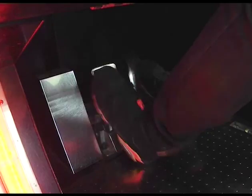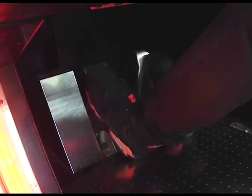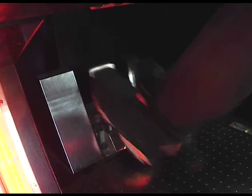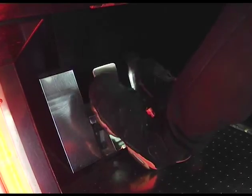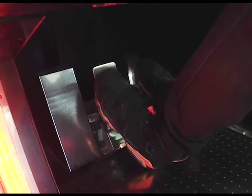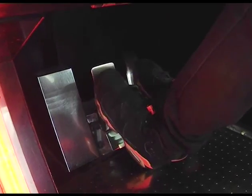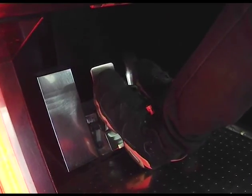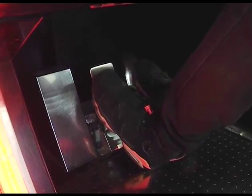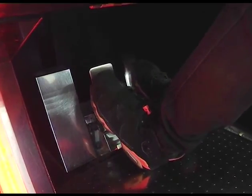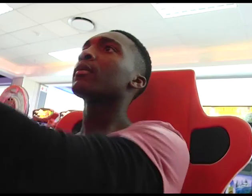Well,